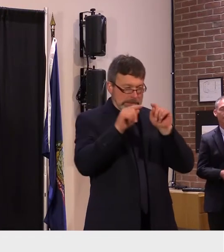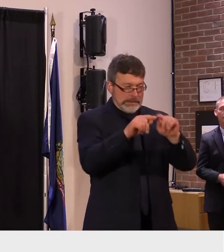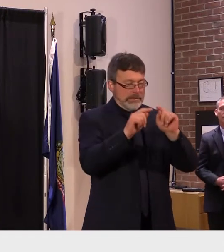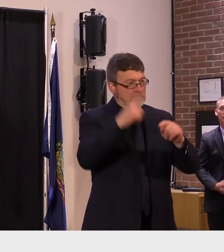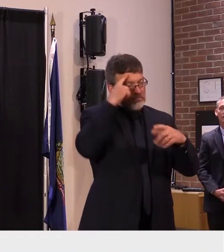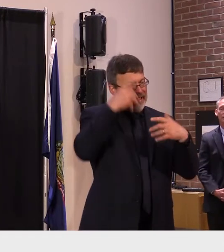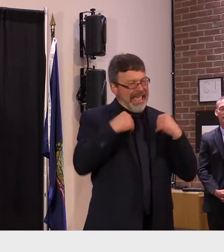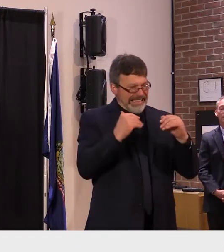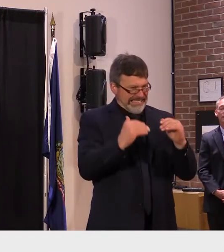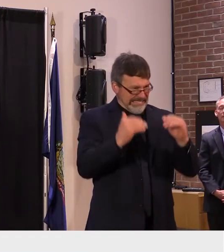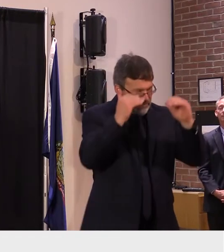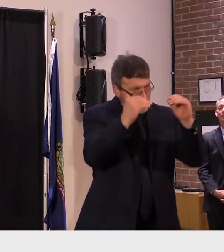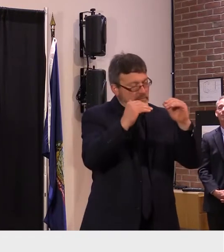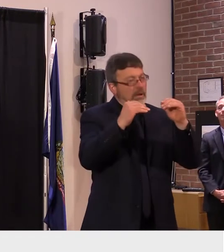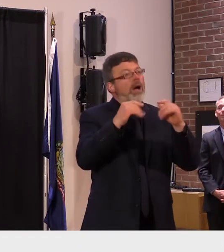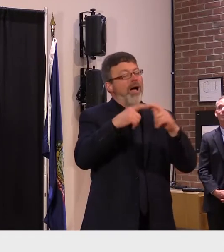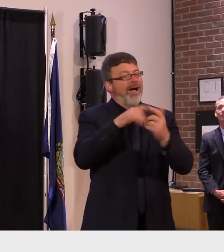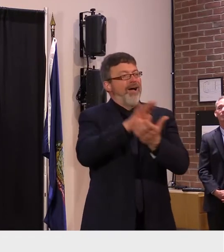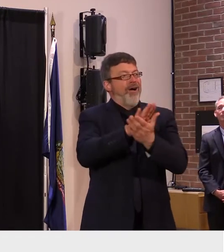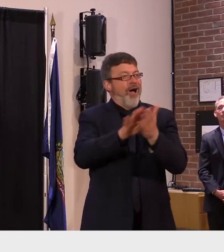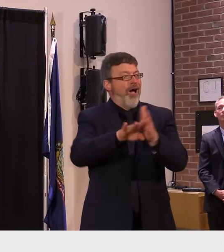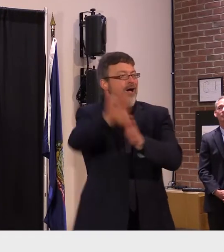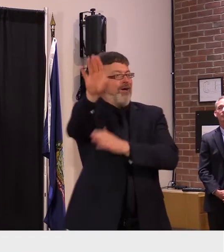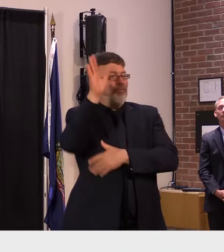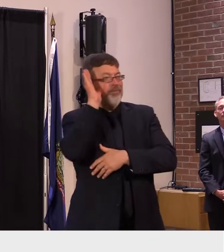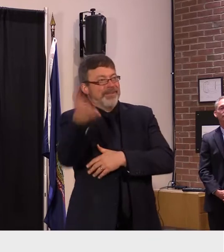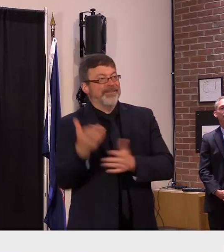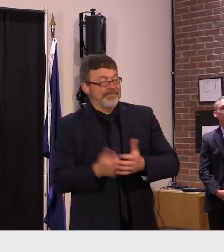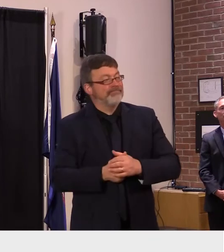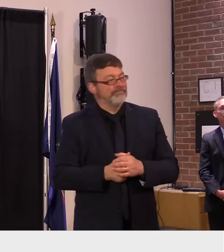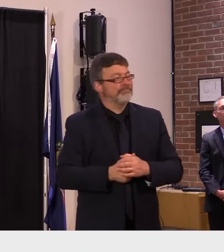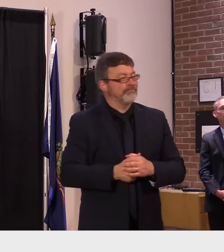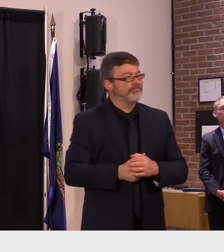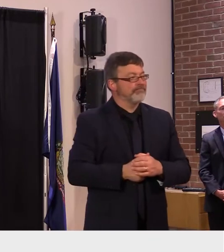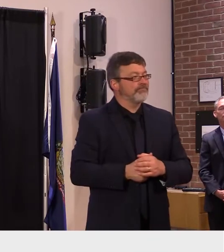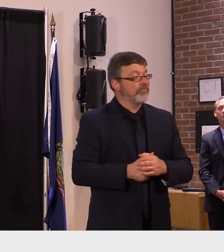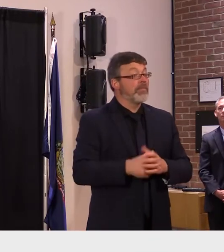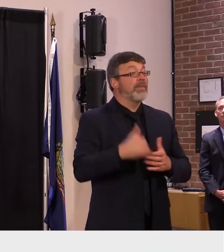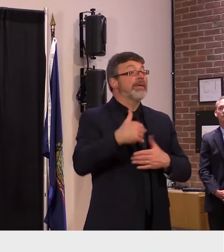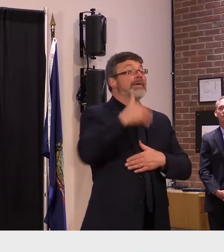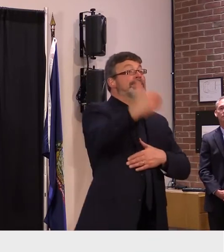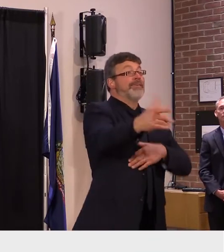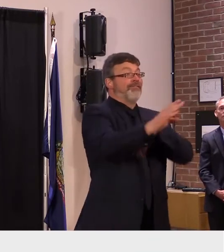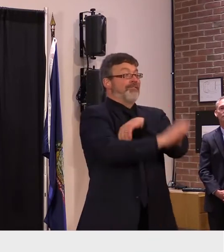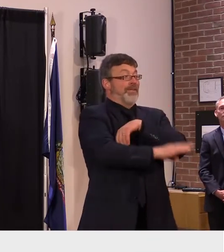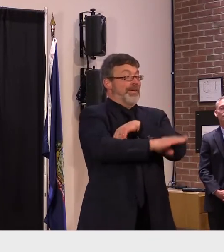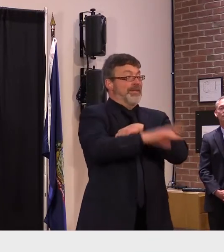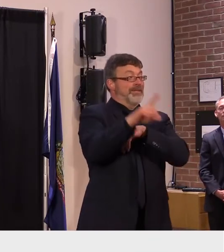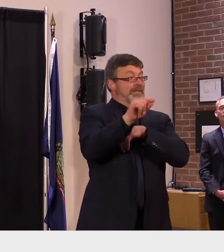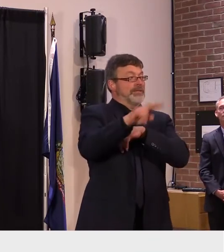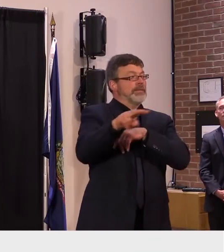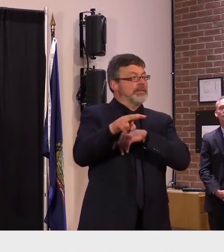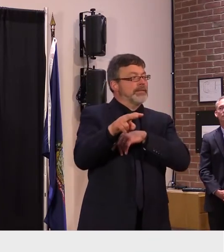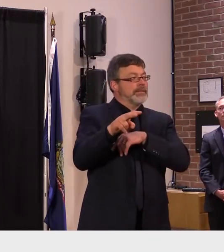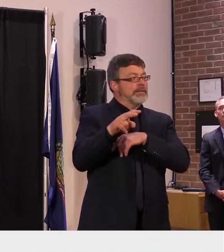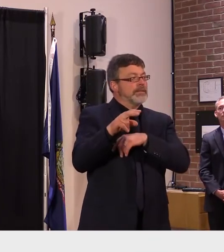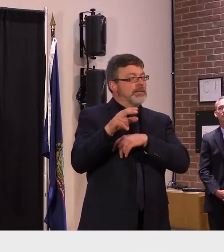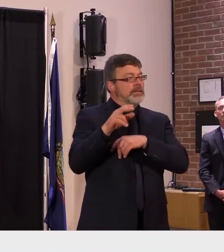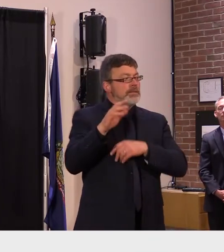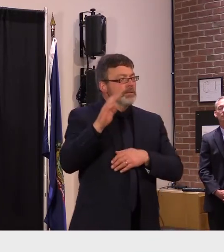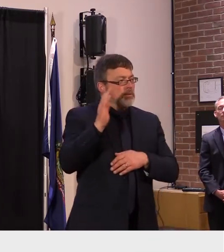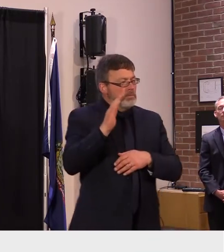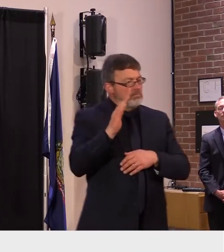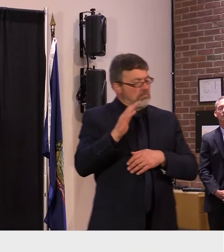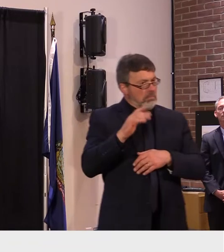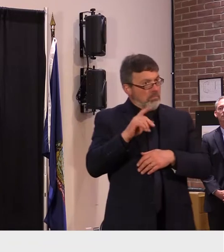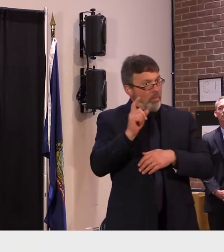i don't you know as folks are looking forward to the fall i don't see that cyclical piece being on the radar it's really about this through line of risk